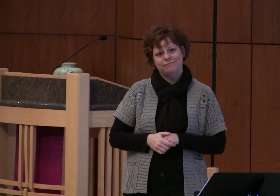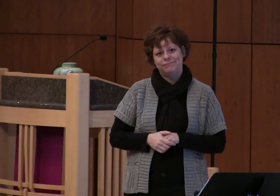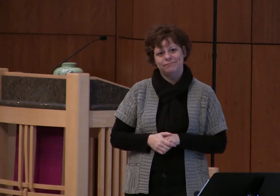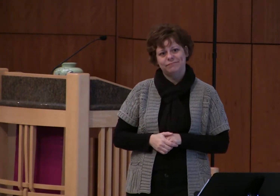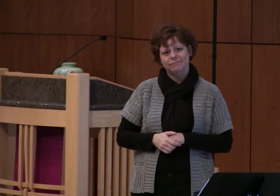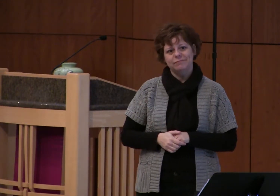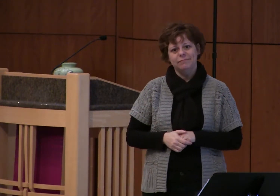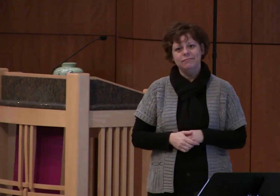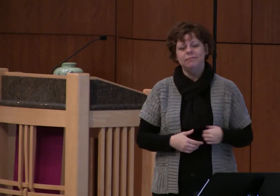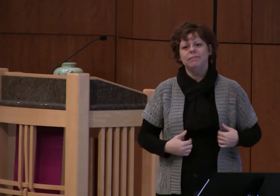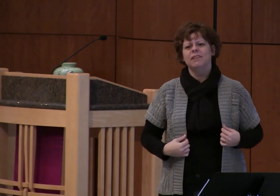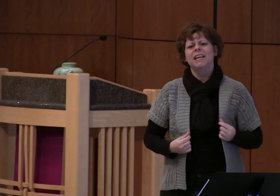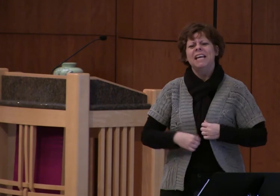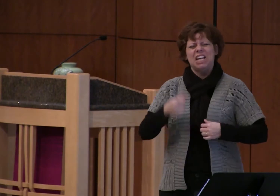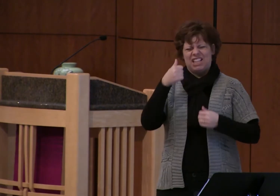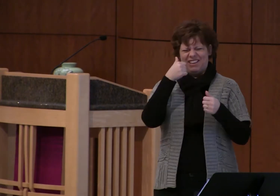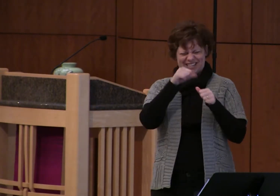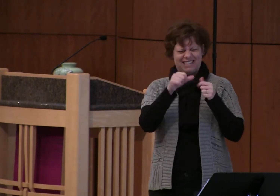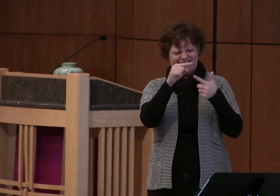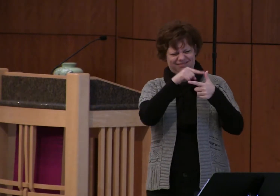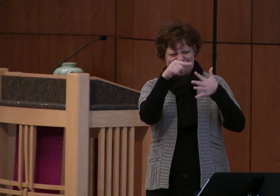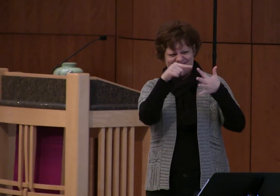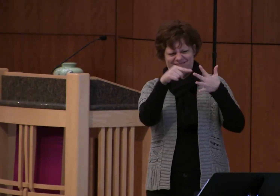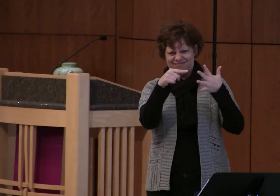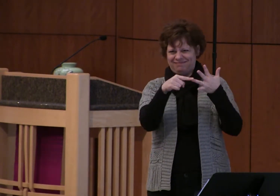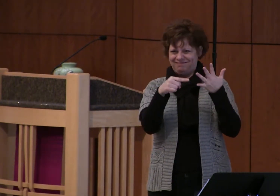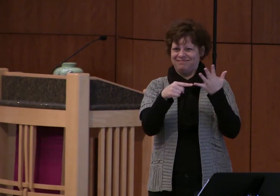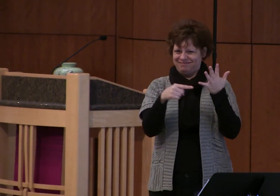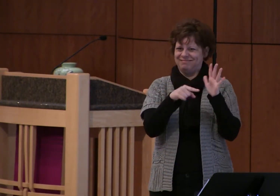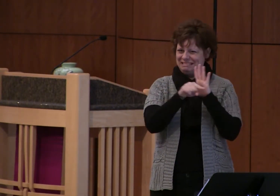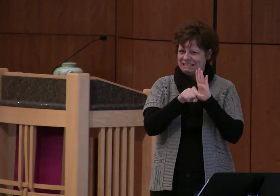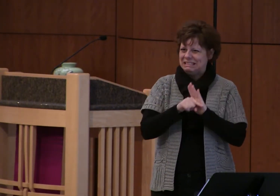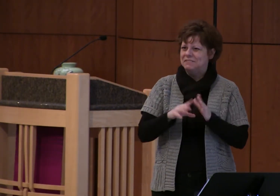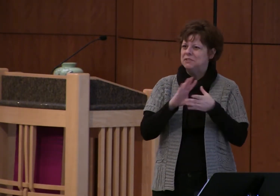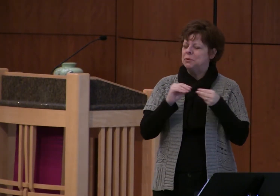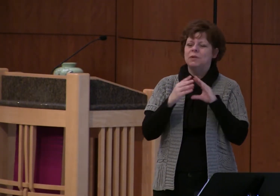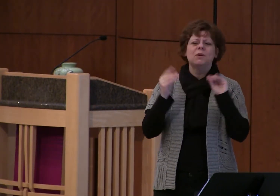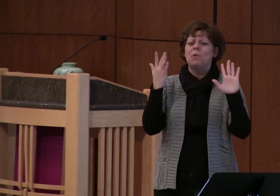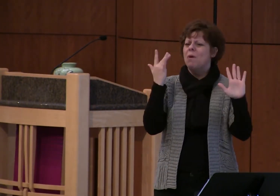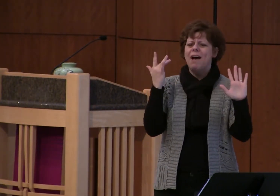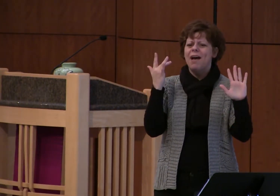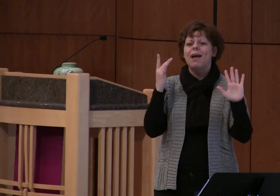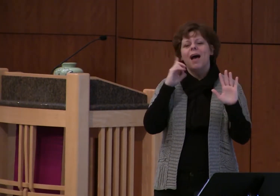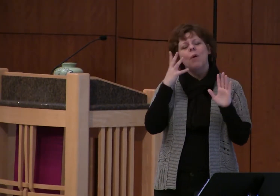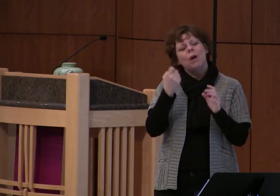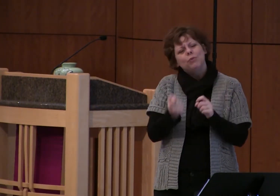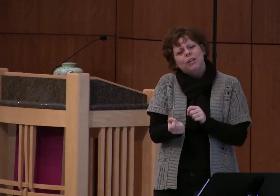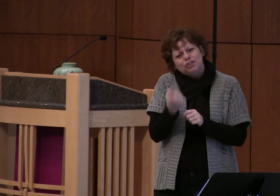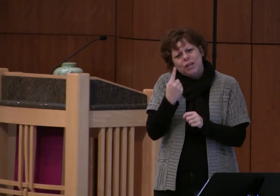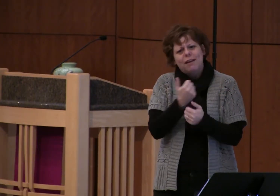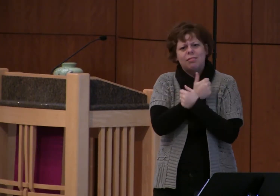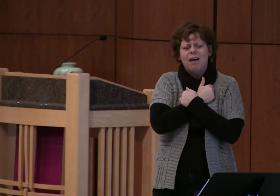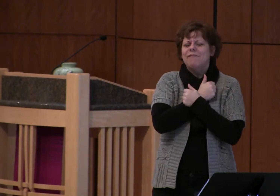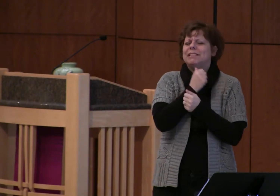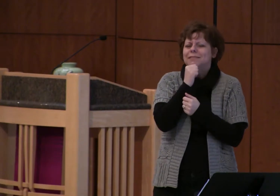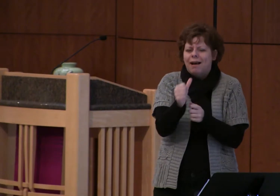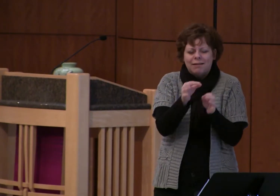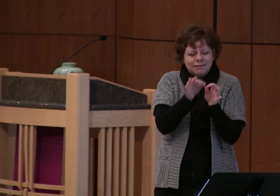and I bring all this up because we have to understand the nature of love and how messy love is if we're going to understand the